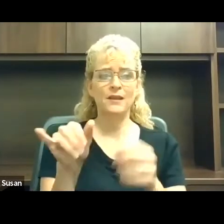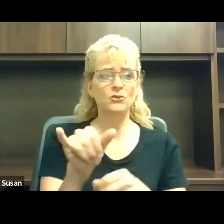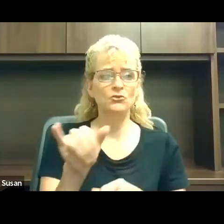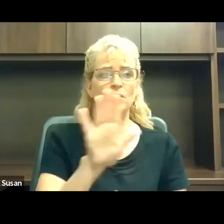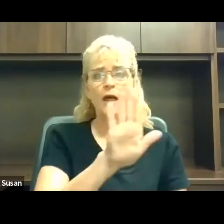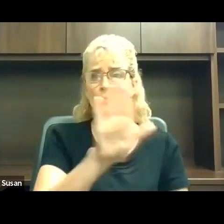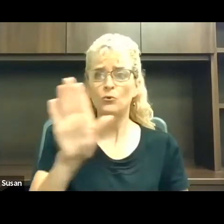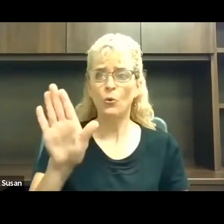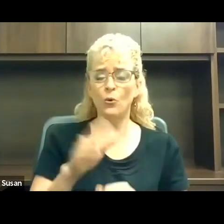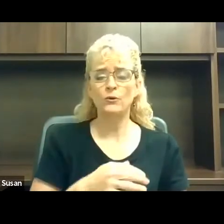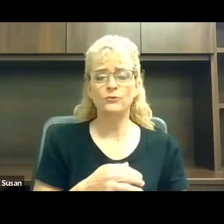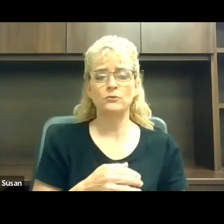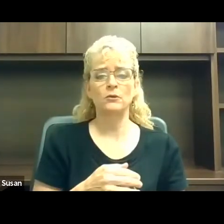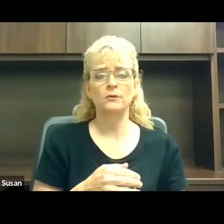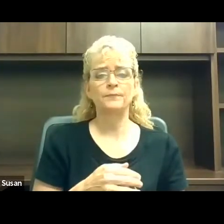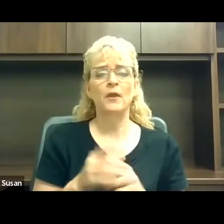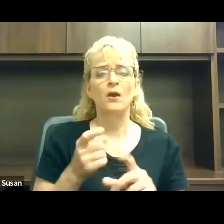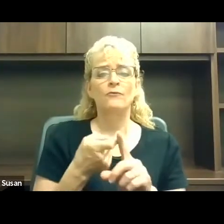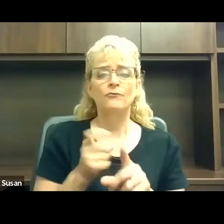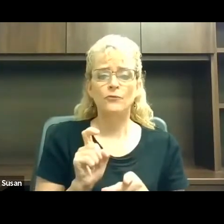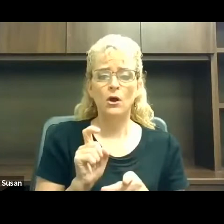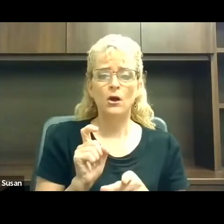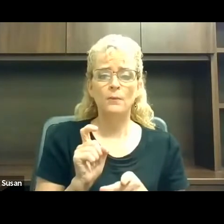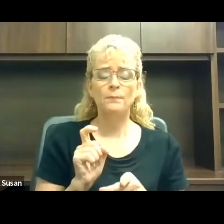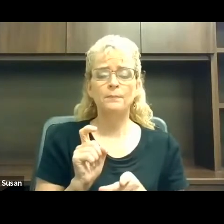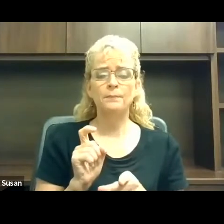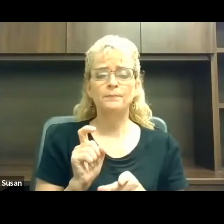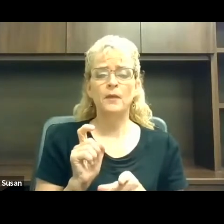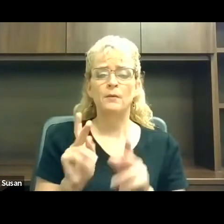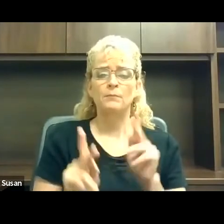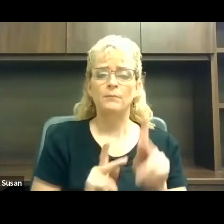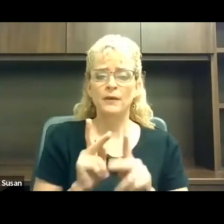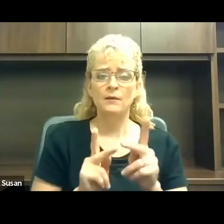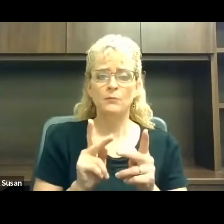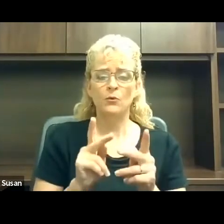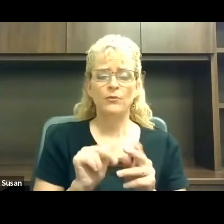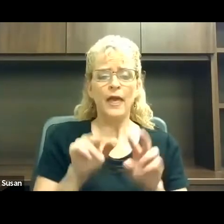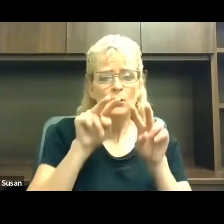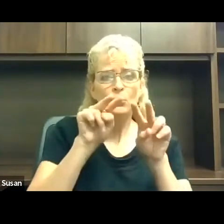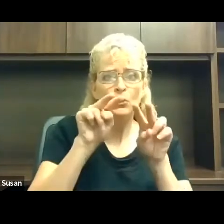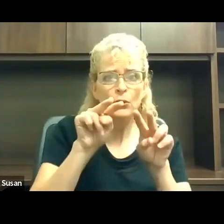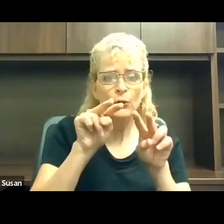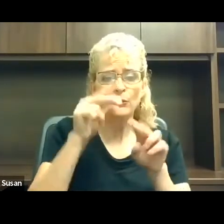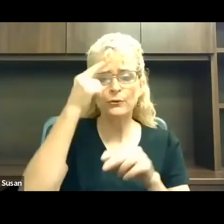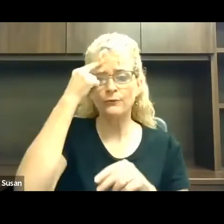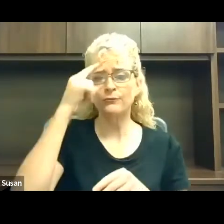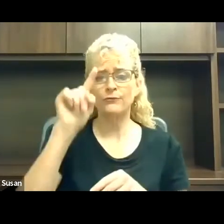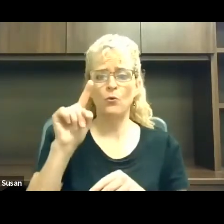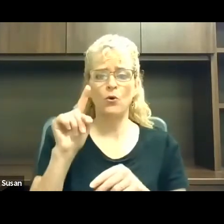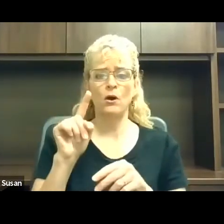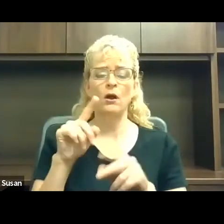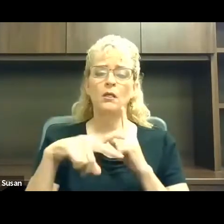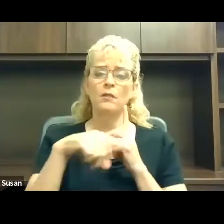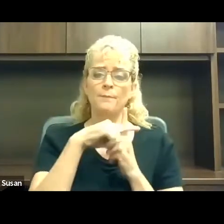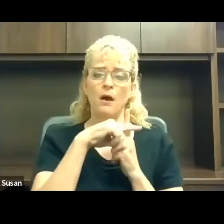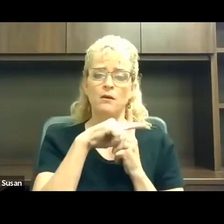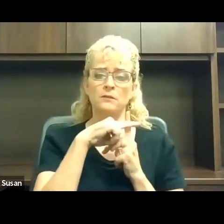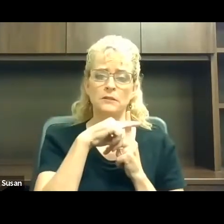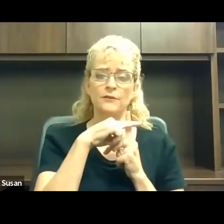employers who say, let us look for the positives. Let us